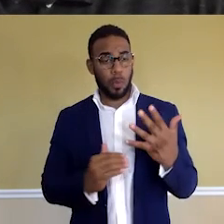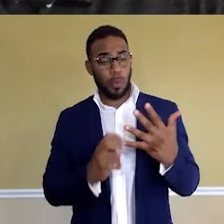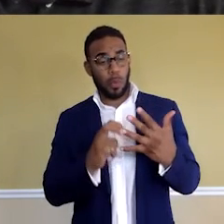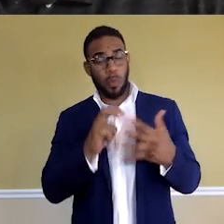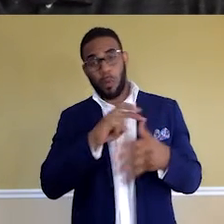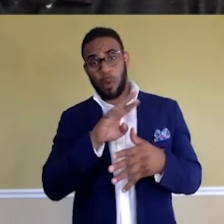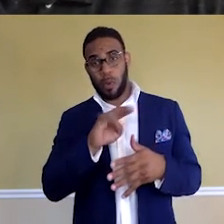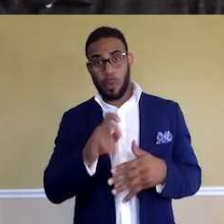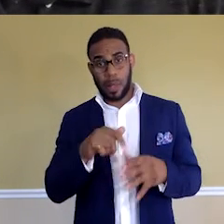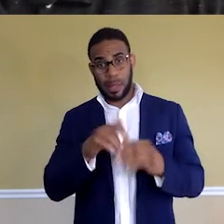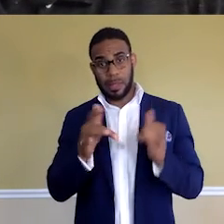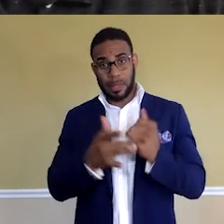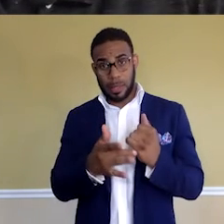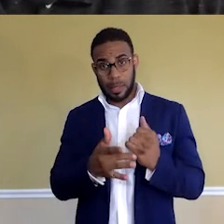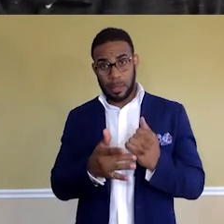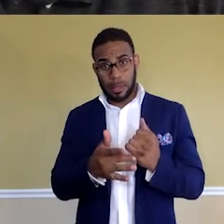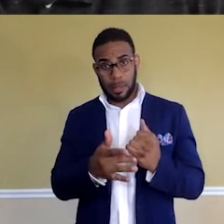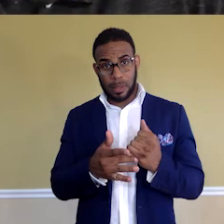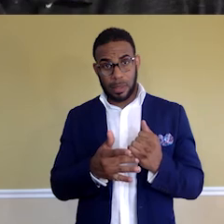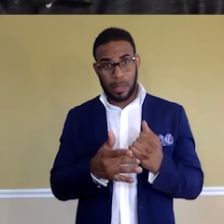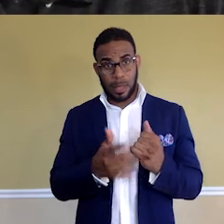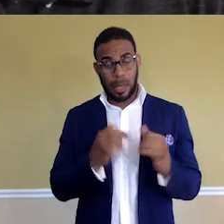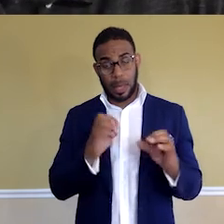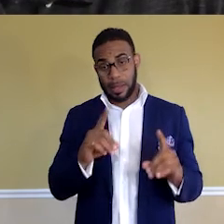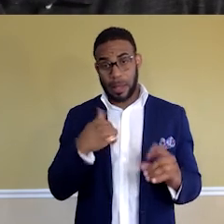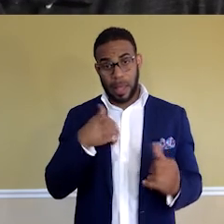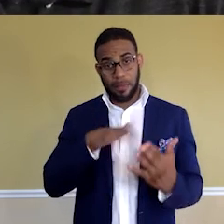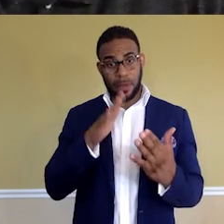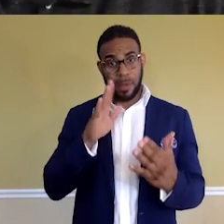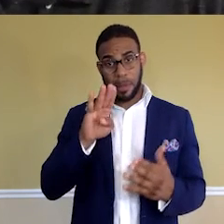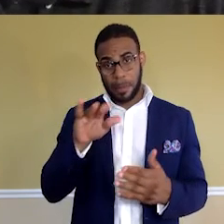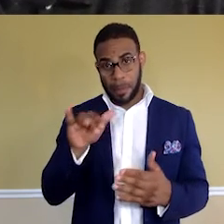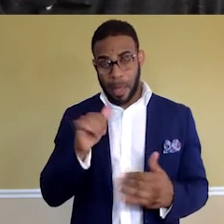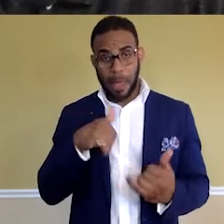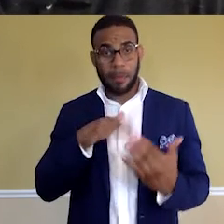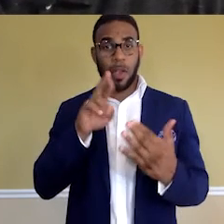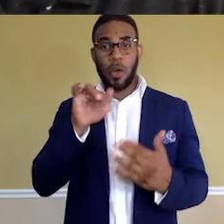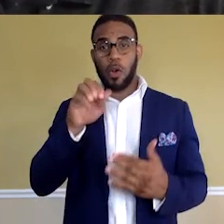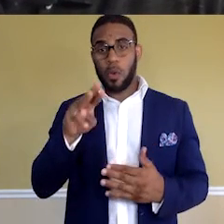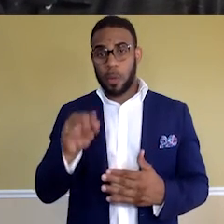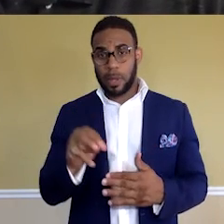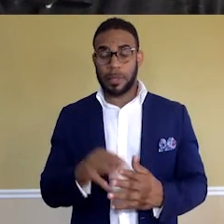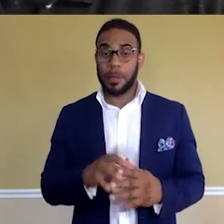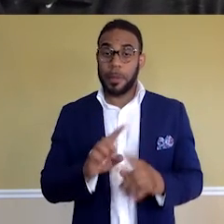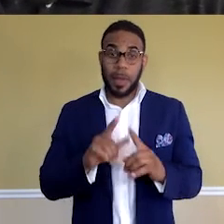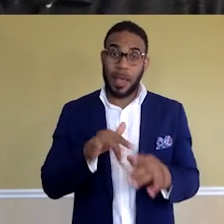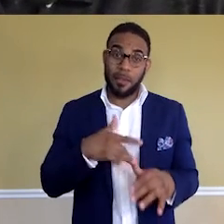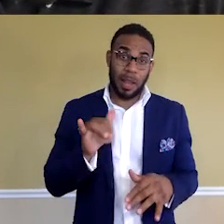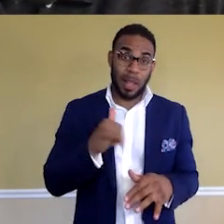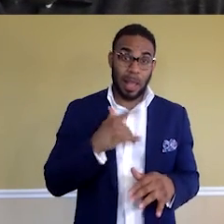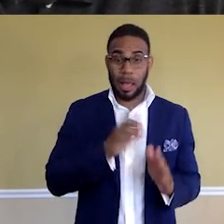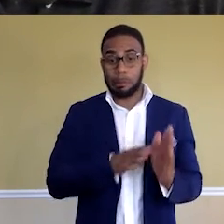you know, in tech, I did. You know, I faced bias. I faced racism. But I just felt like I went around it, right?